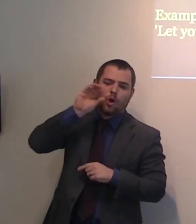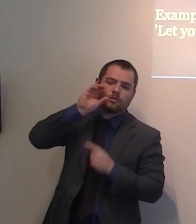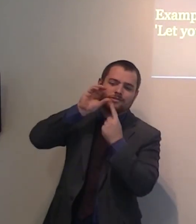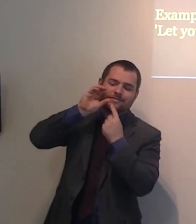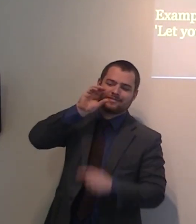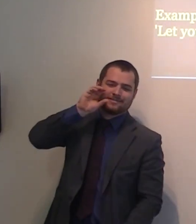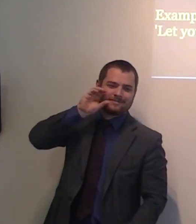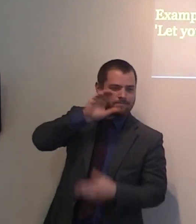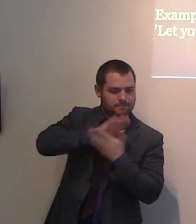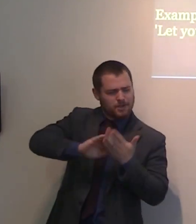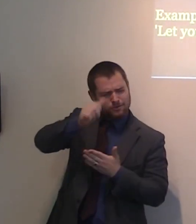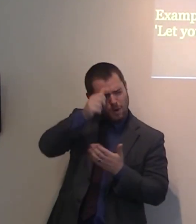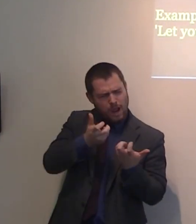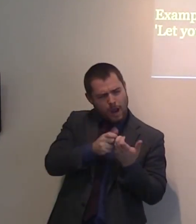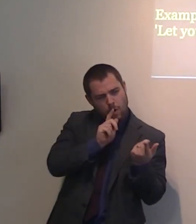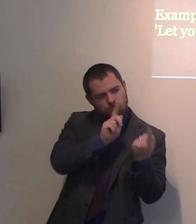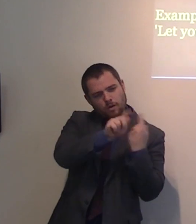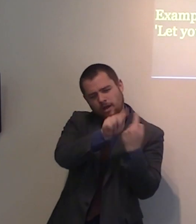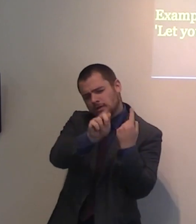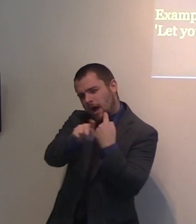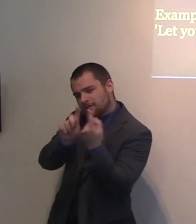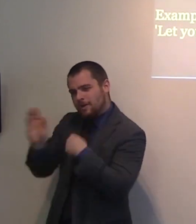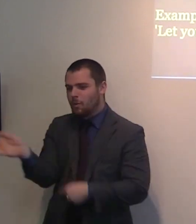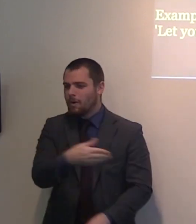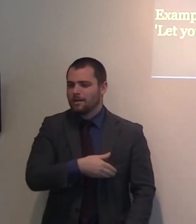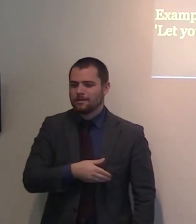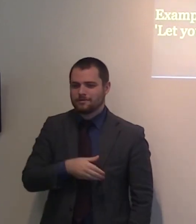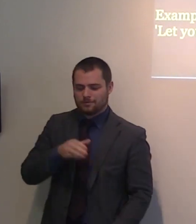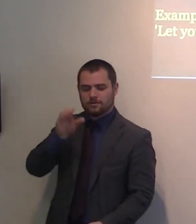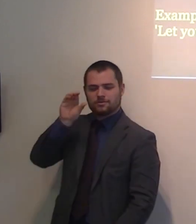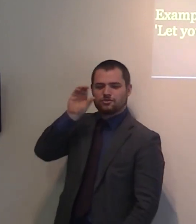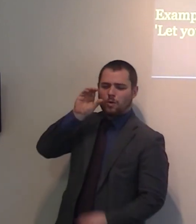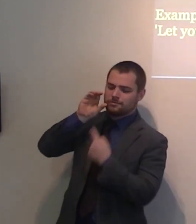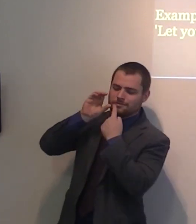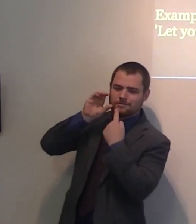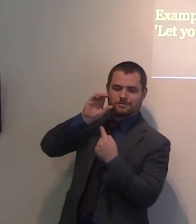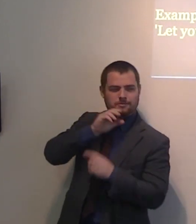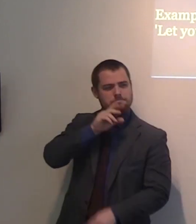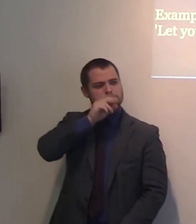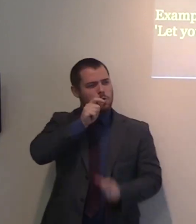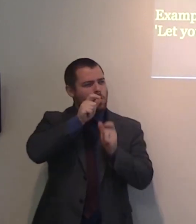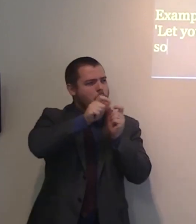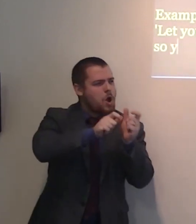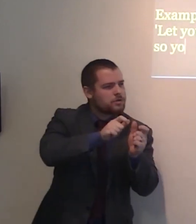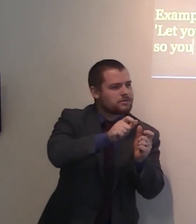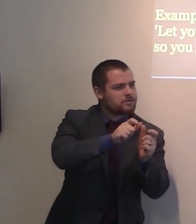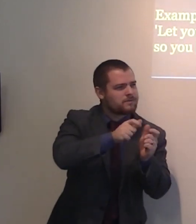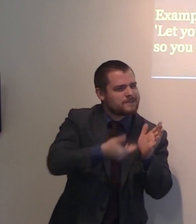to answer every man. So, when he said, let your speech be always with grace, seasoned with